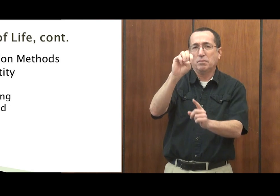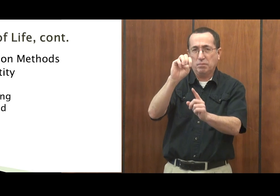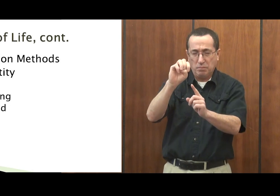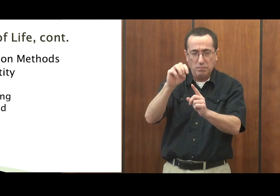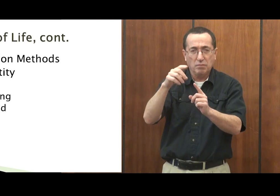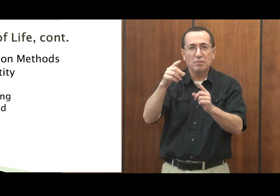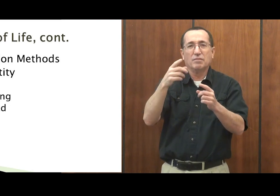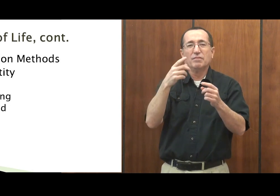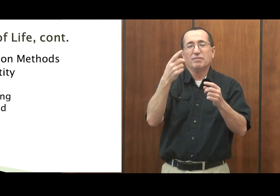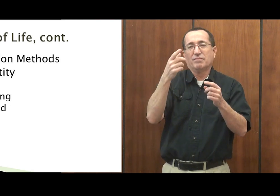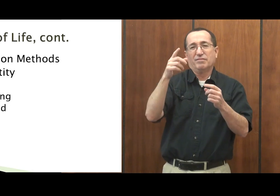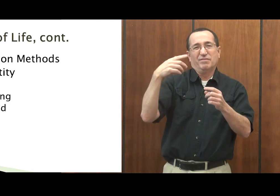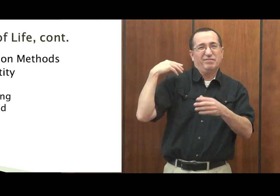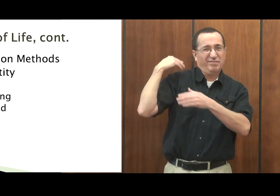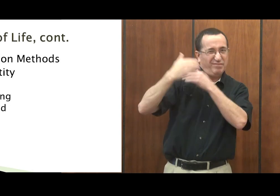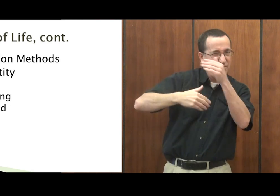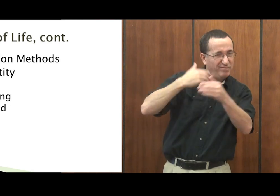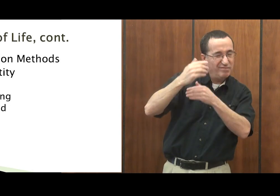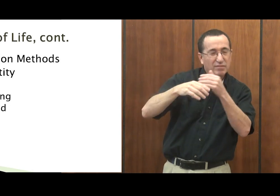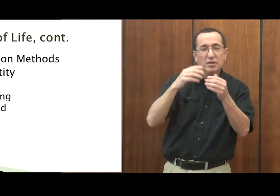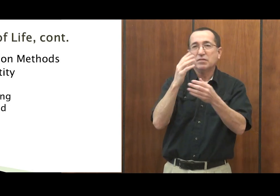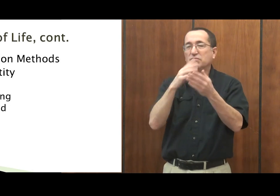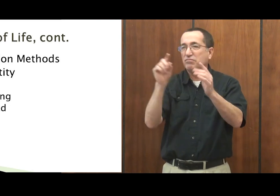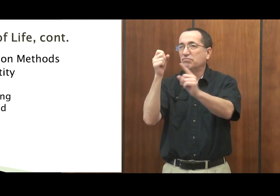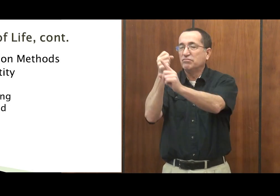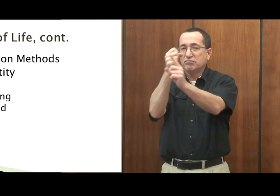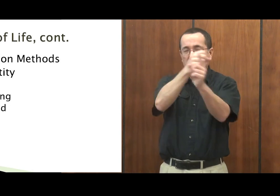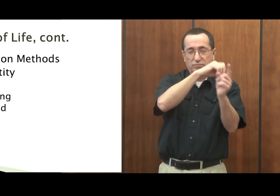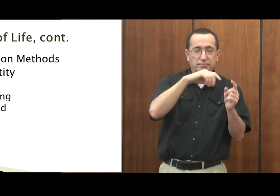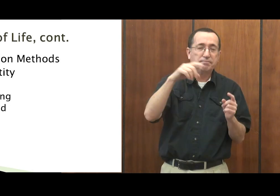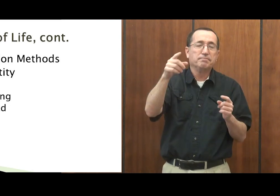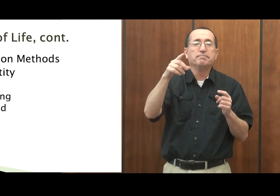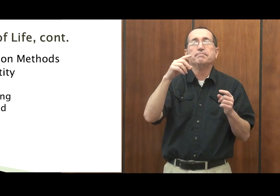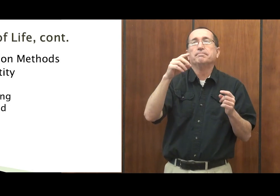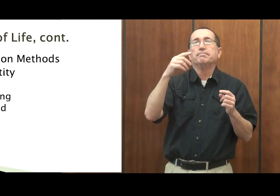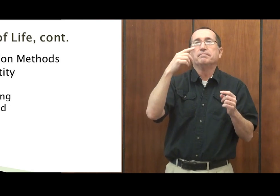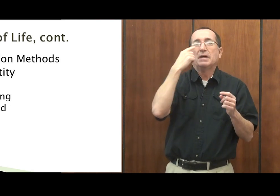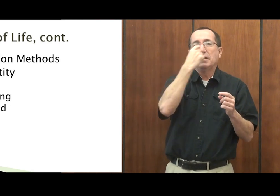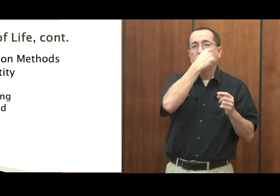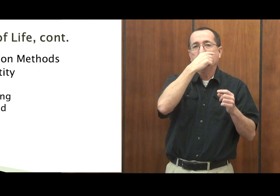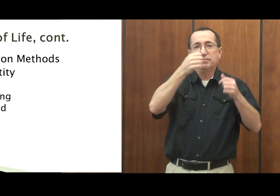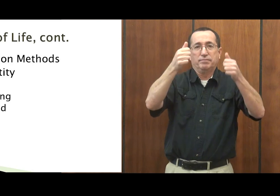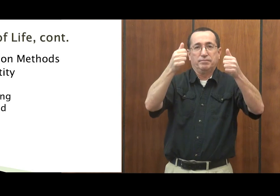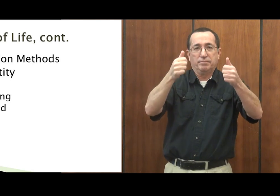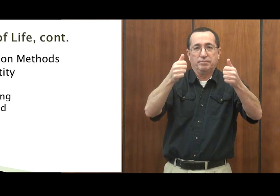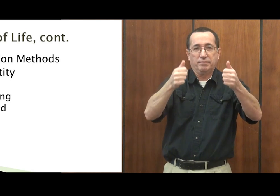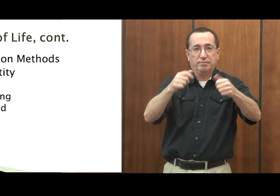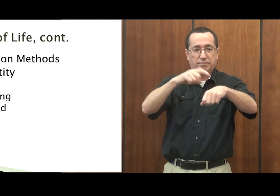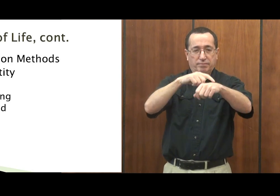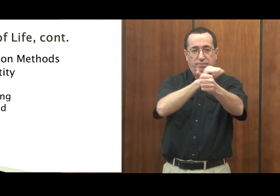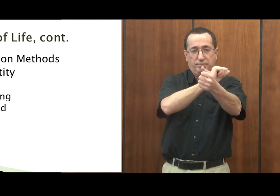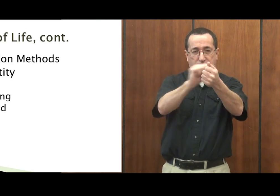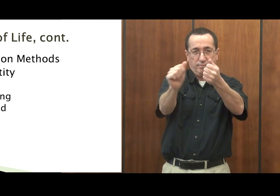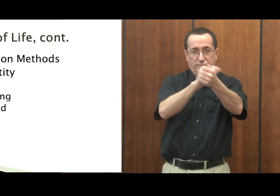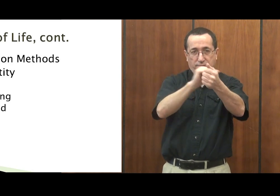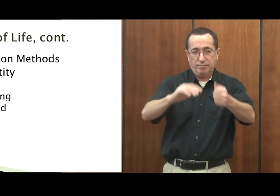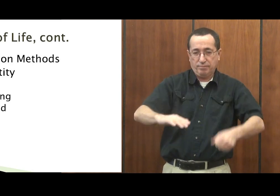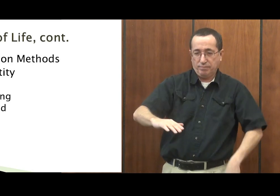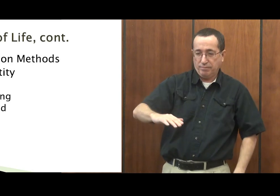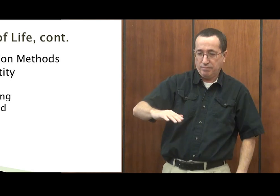there's a syndrome called Usher syndrome. And it's genetically passed down. And your eyes will deteriorate